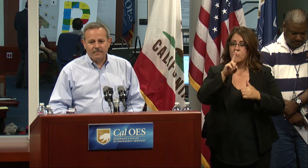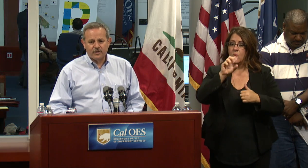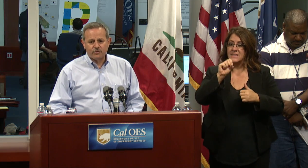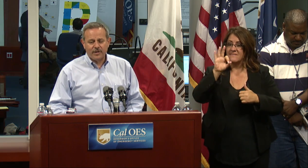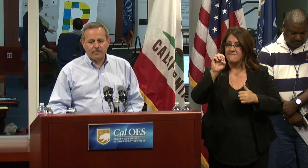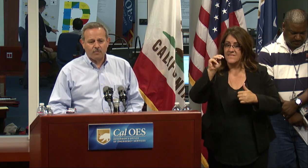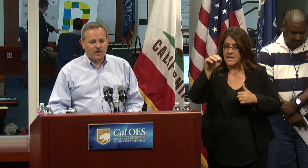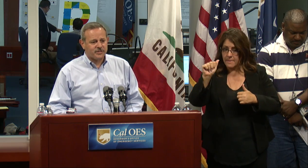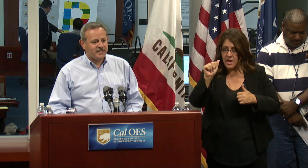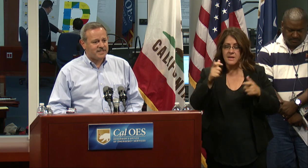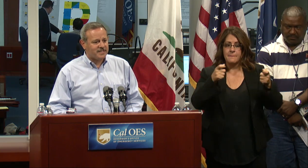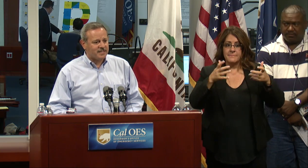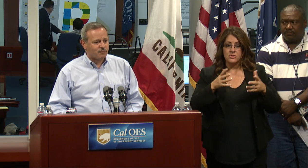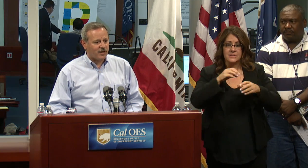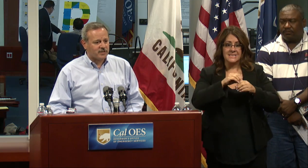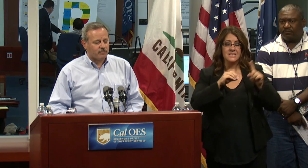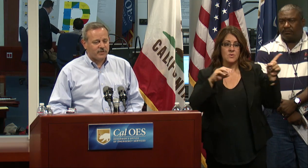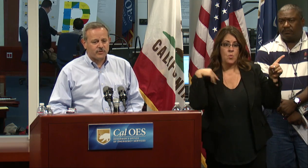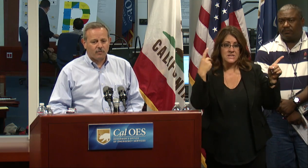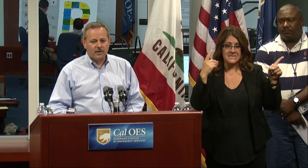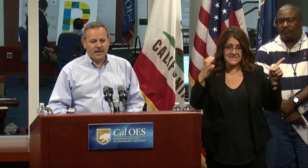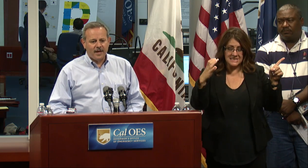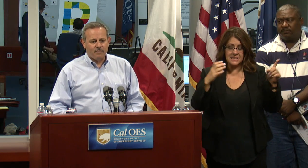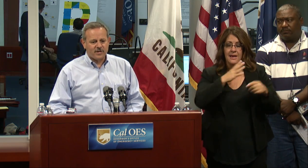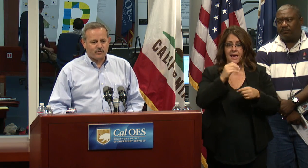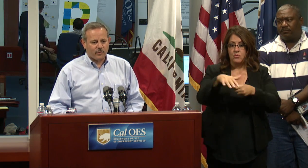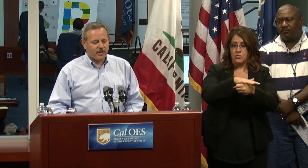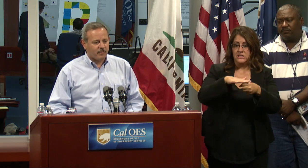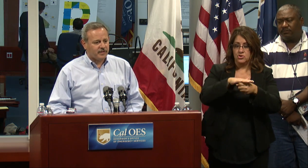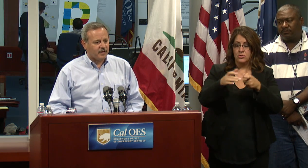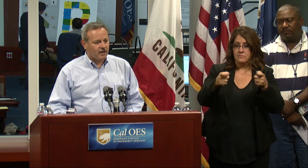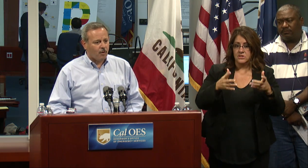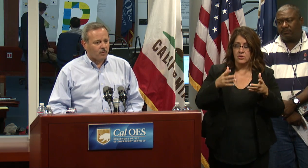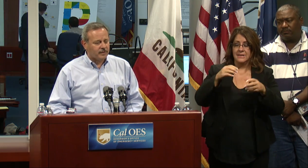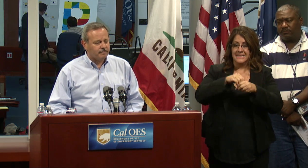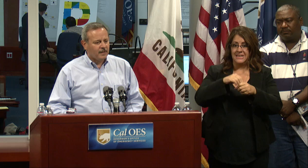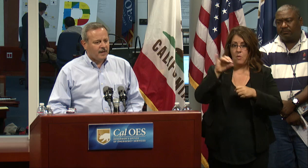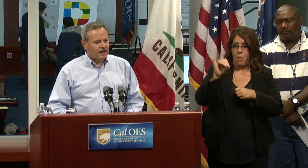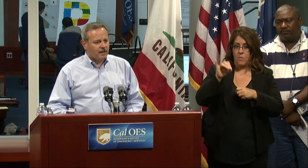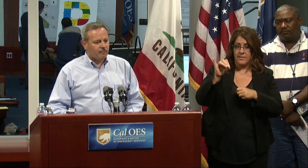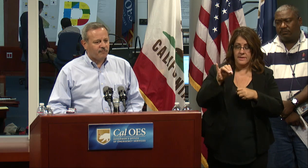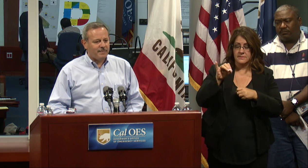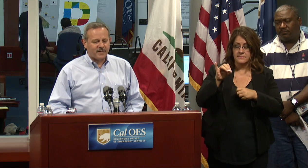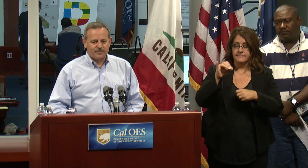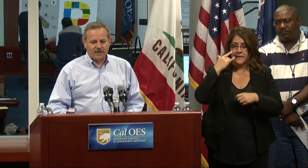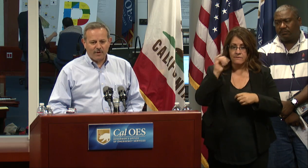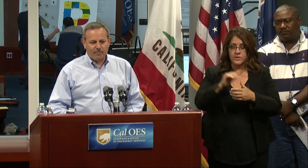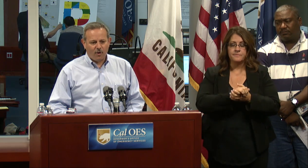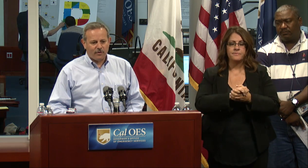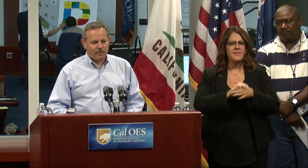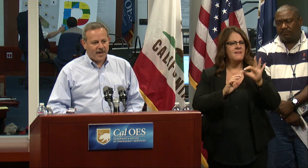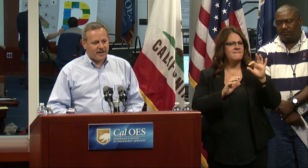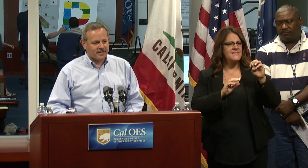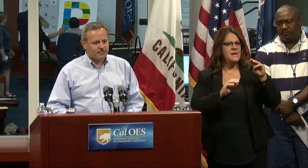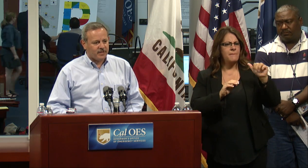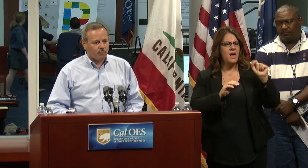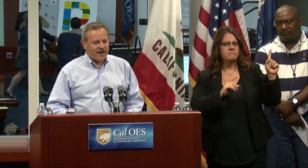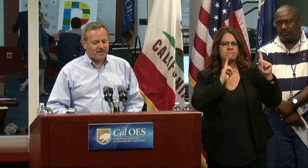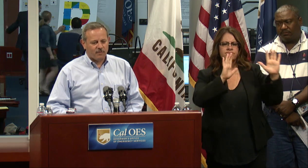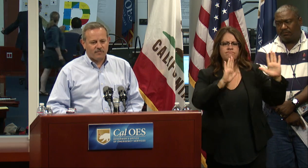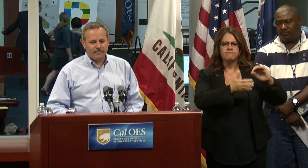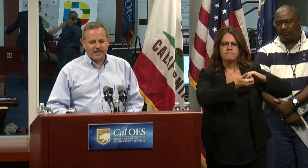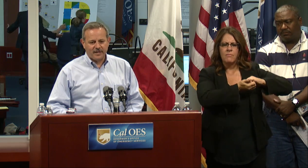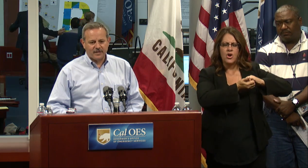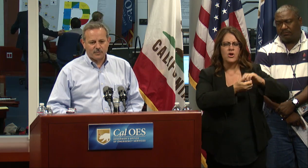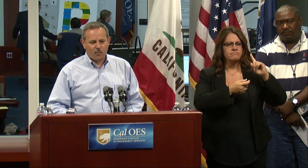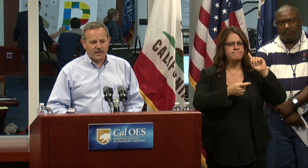administrator in Washington, D.C. as well as the regional administrator here in Oakland. FEMA has been a great partner and has been right